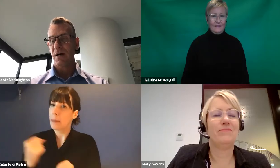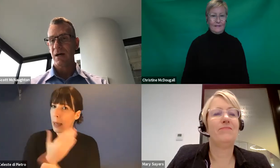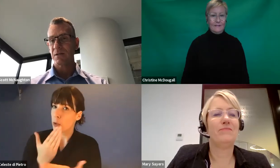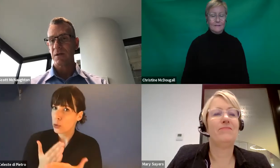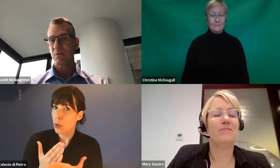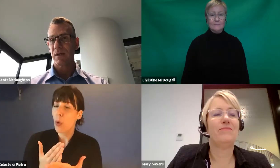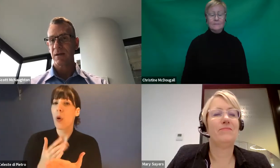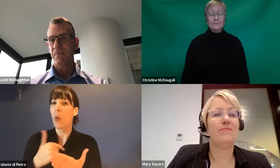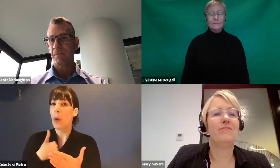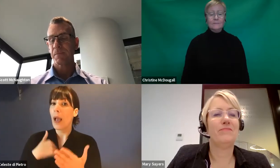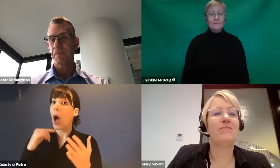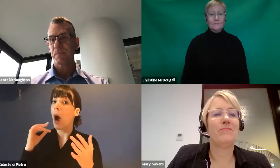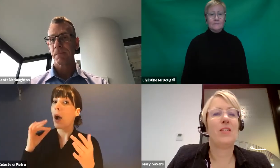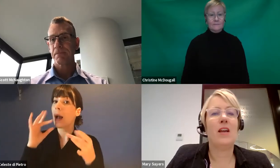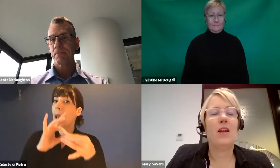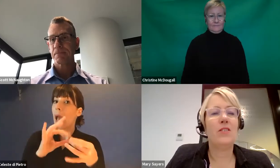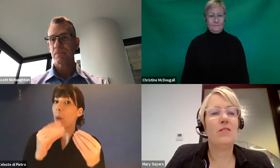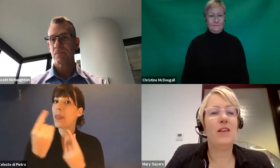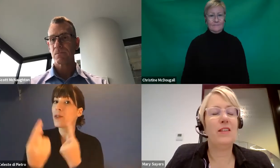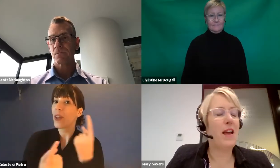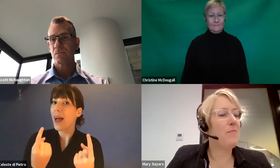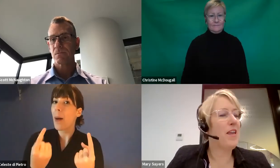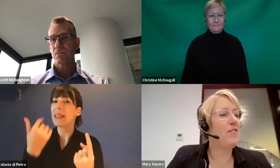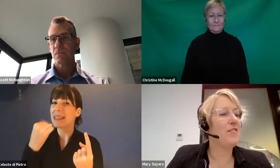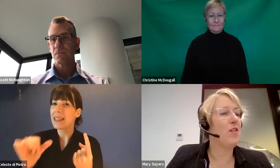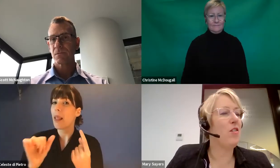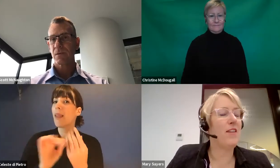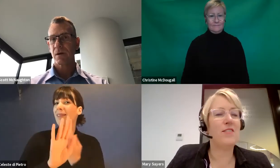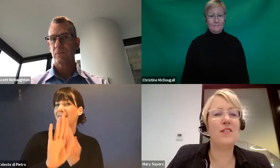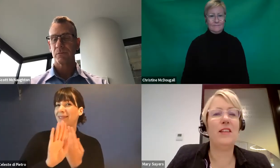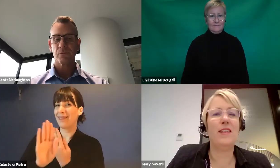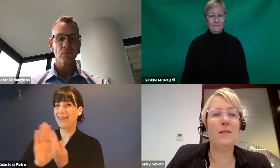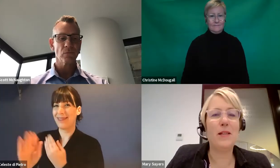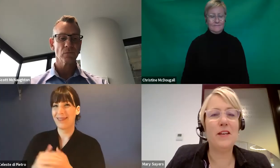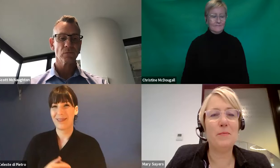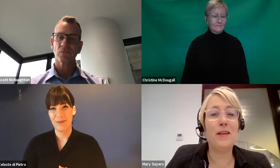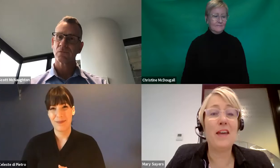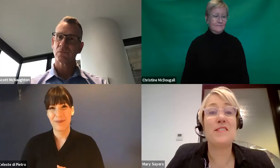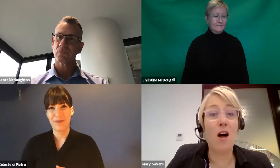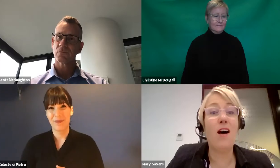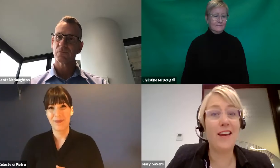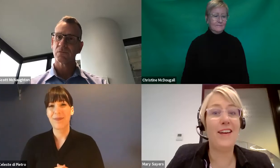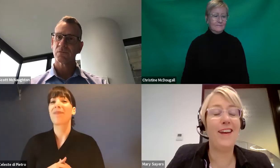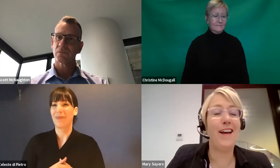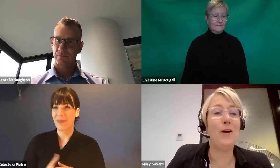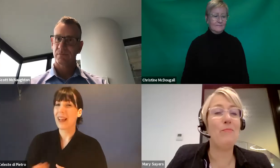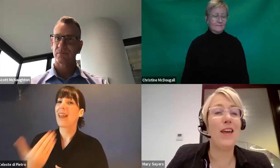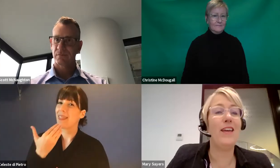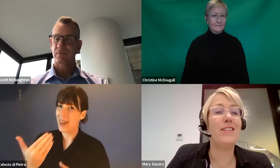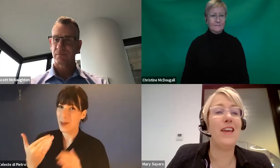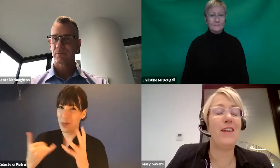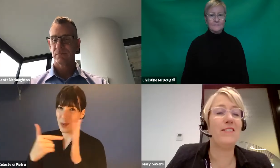people as best we can. Terrific. Thank you, Scott. And certainly the ability to be outside and